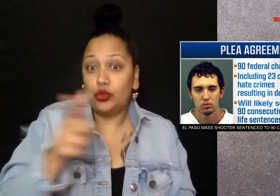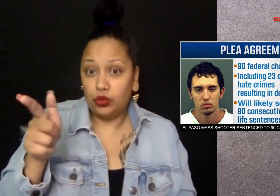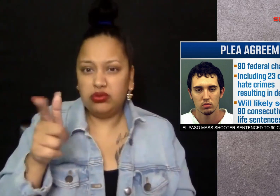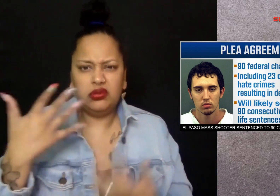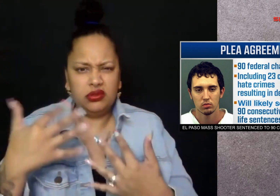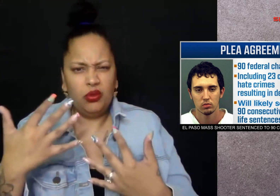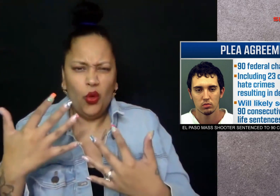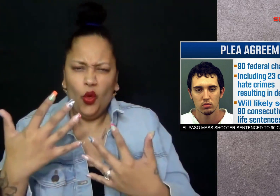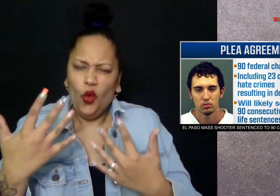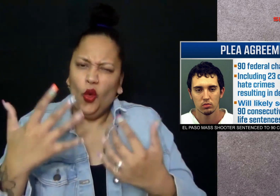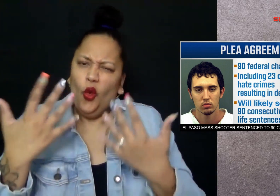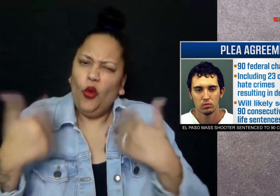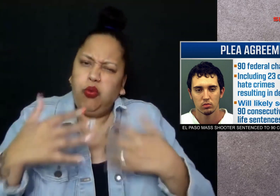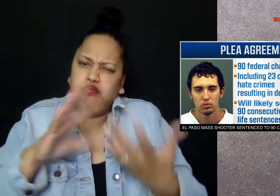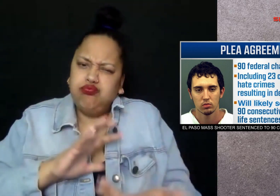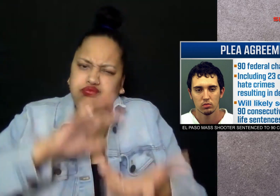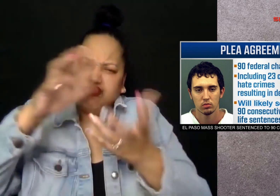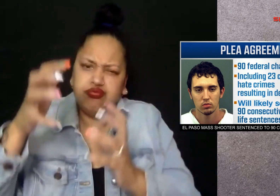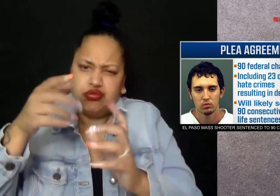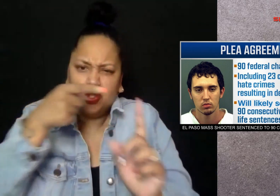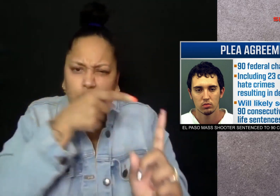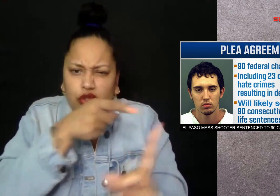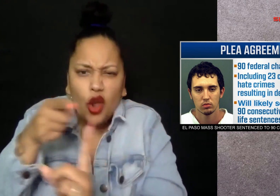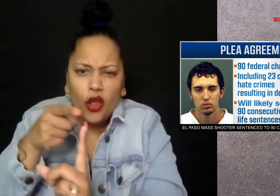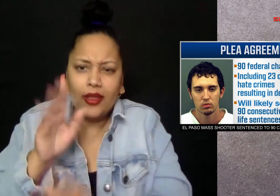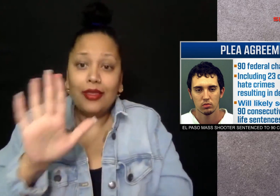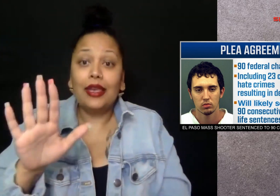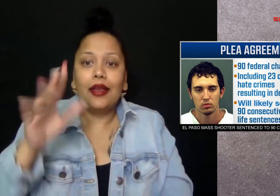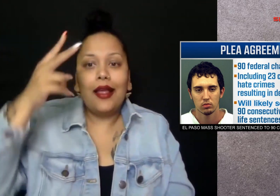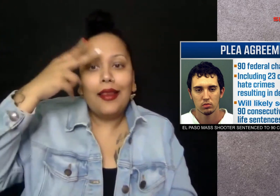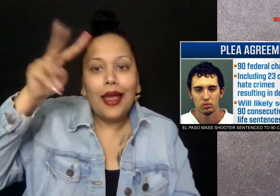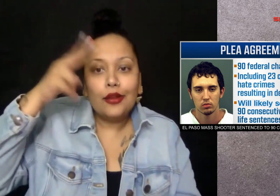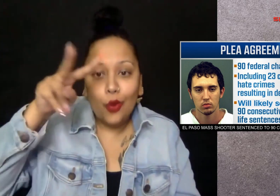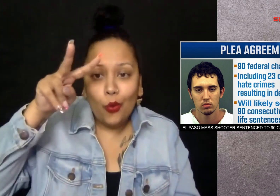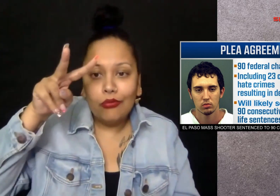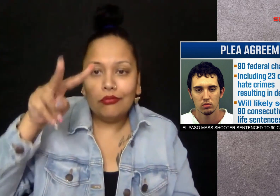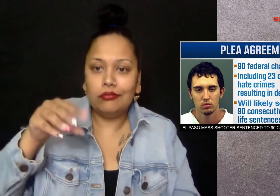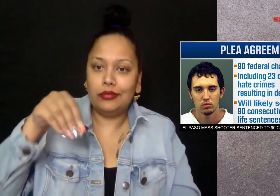the shooting is the deadliest attack targeting Latinos in modern US history